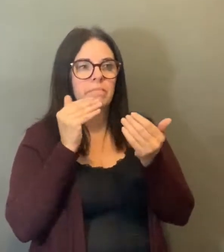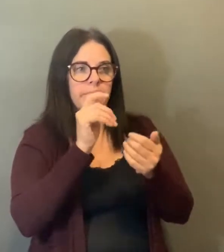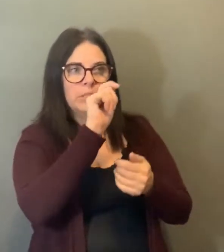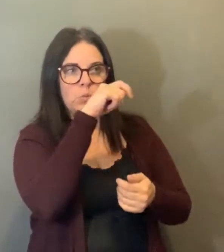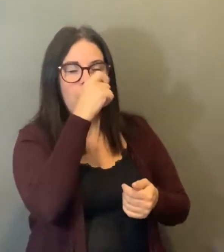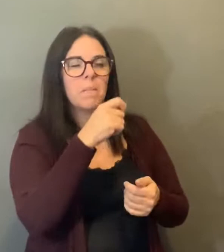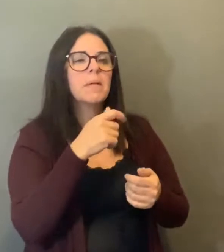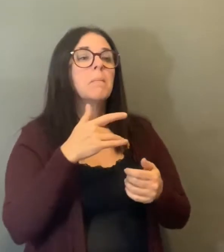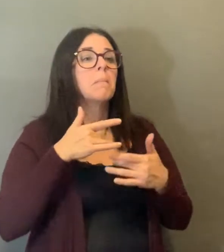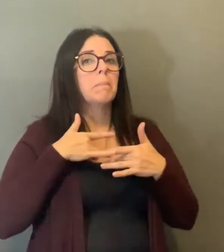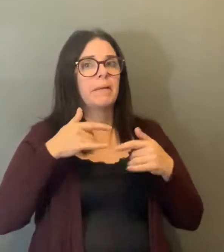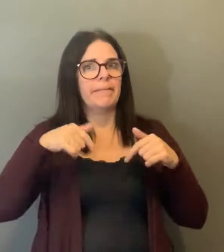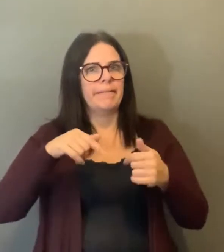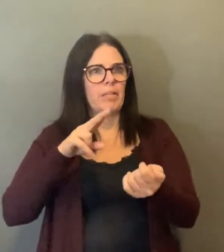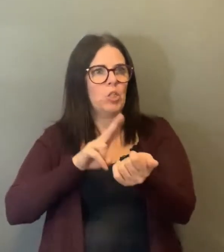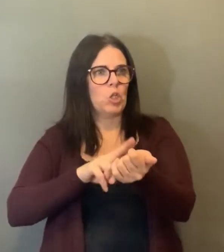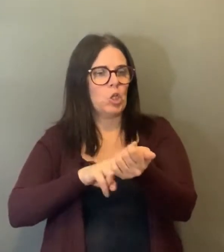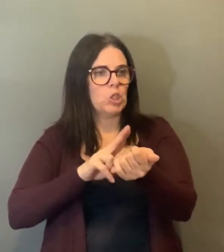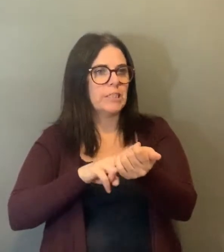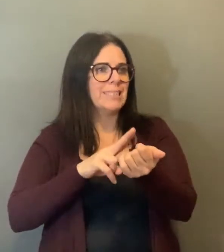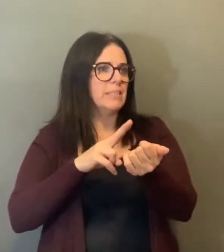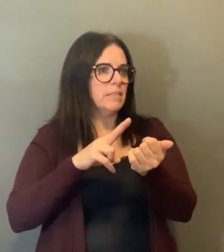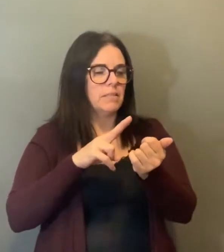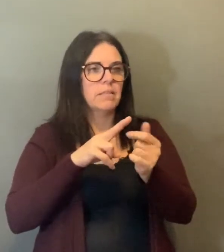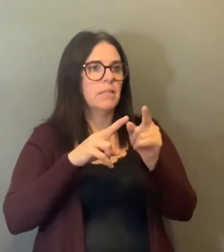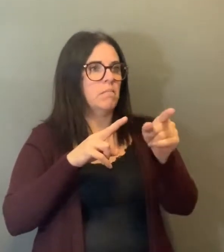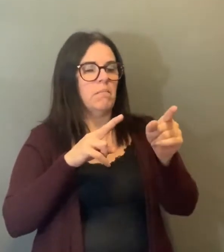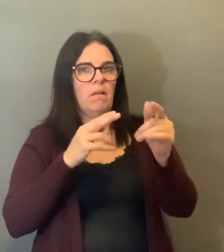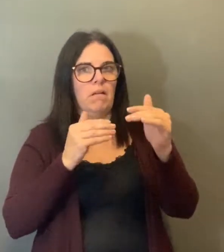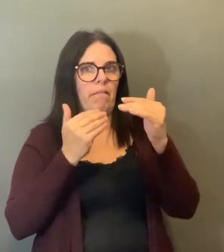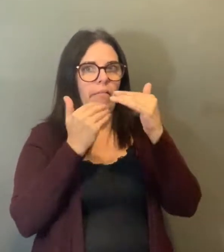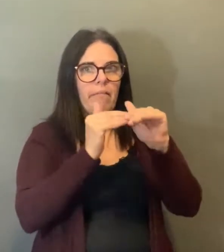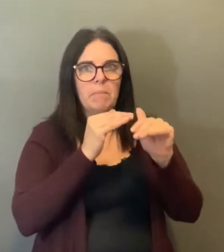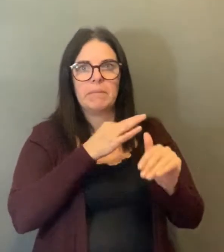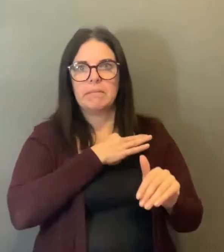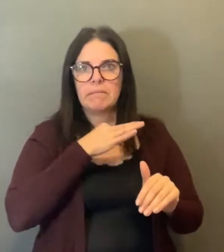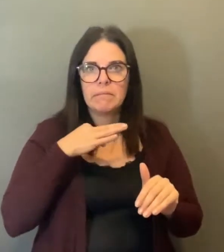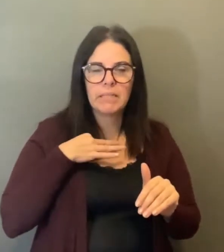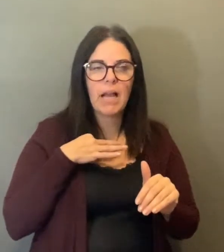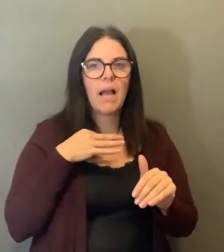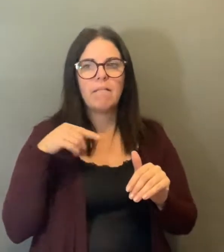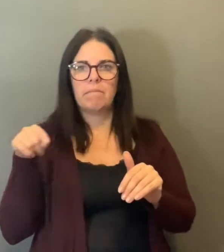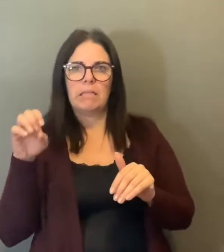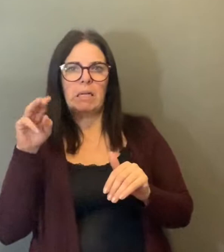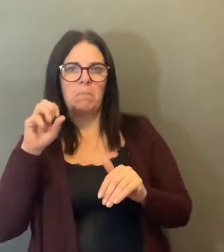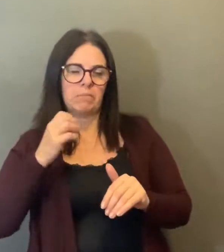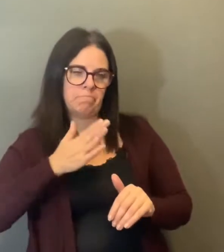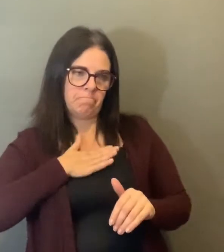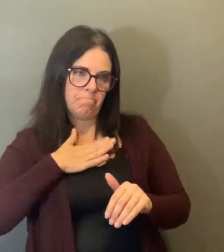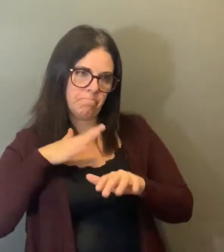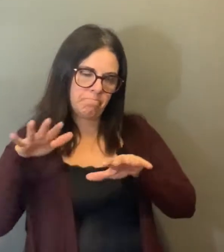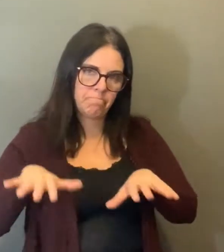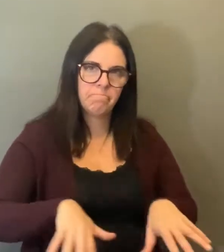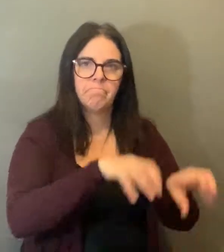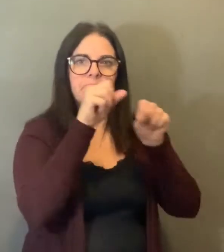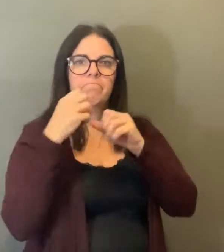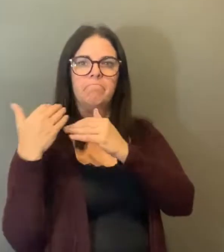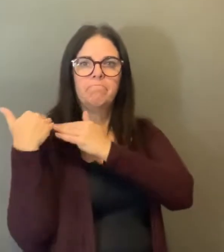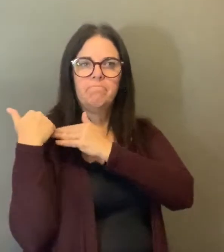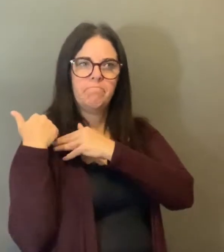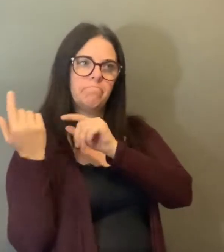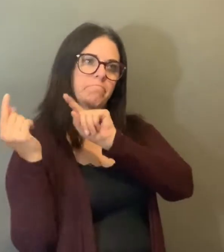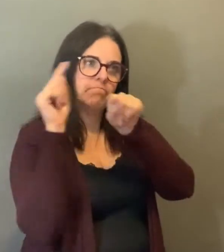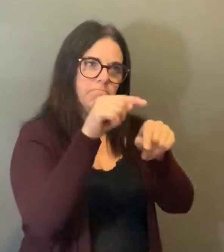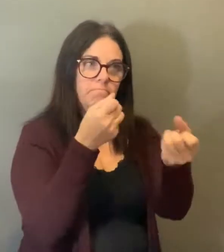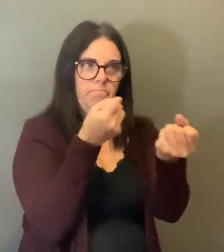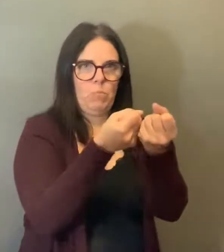the testing. So basically they're going into these homes and they're swabbing all these residents who are otherwise swabbed